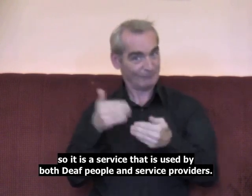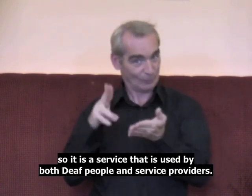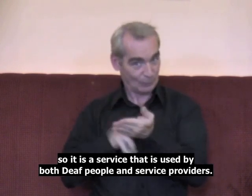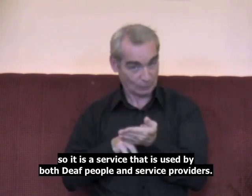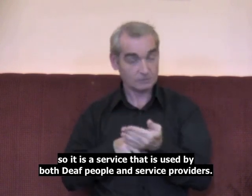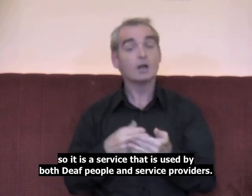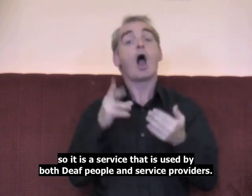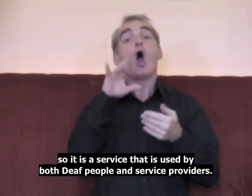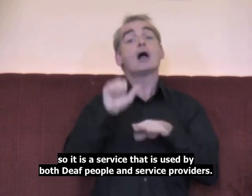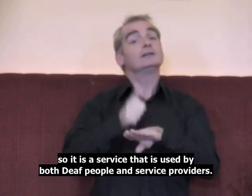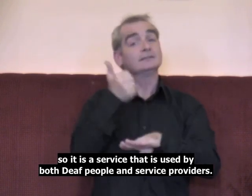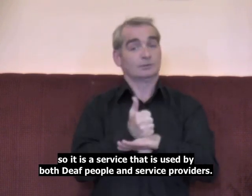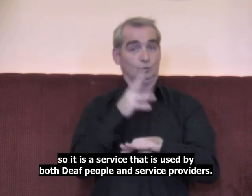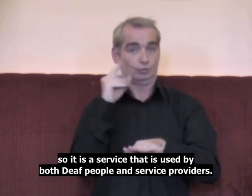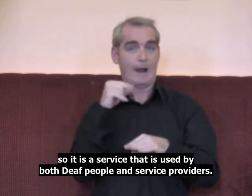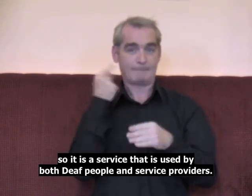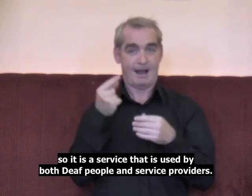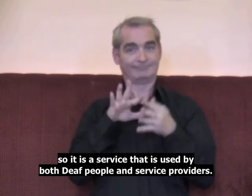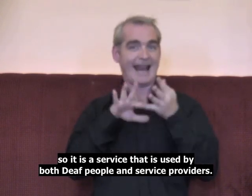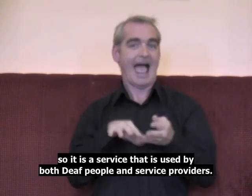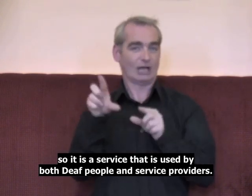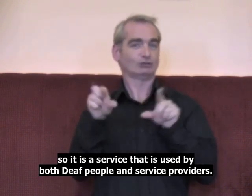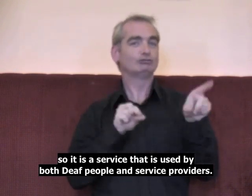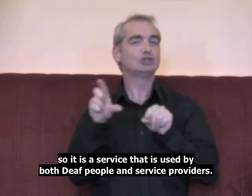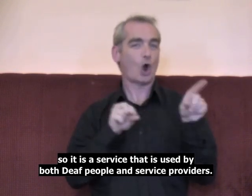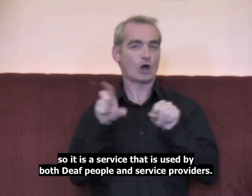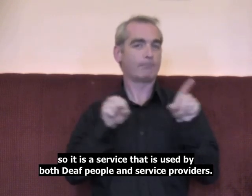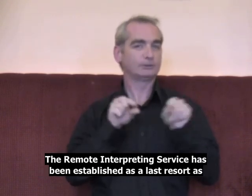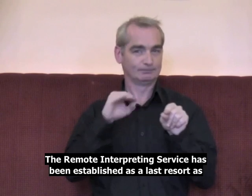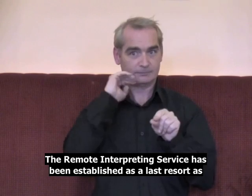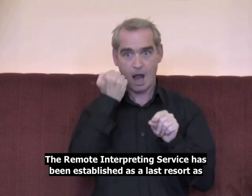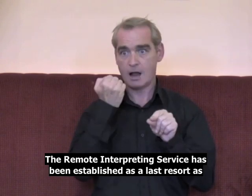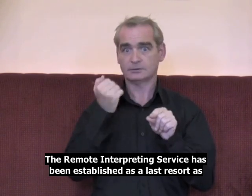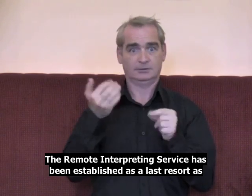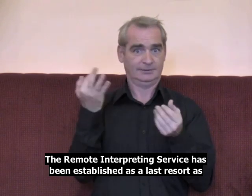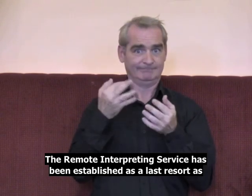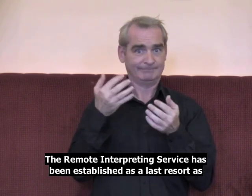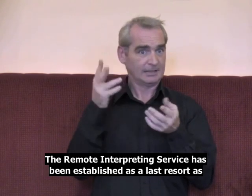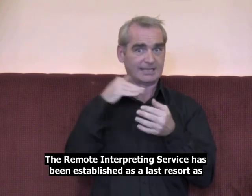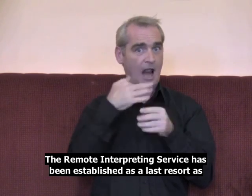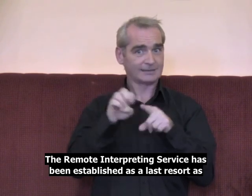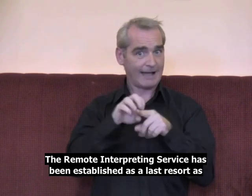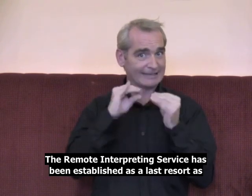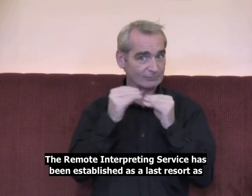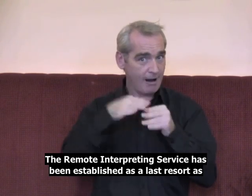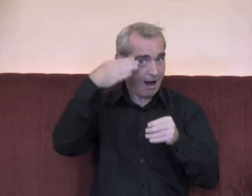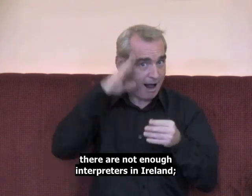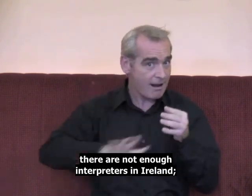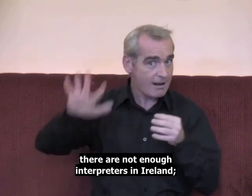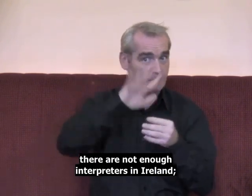So it is a service that is used by both deaf people and service providers. The Remote Interpreting Service has been established as a last resort, as